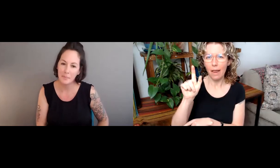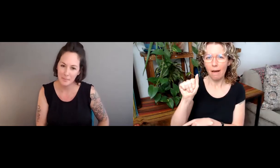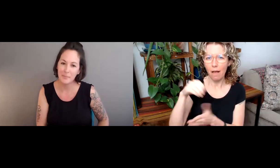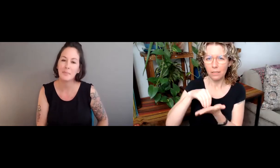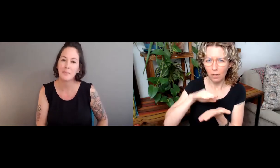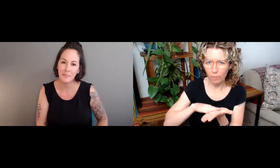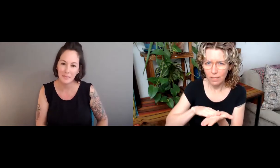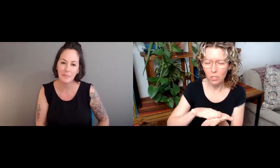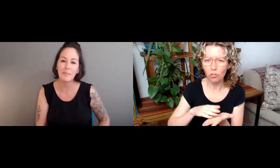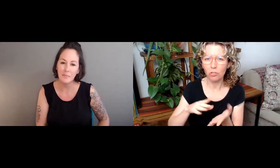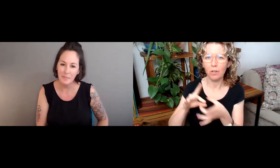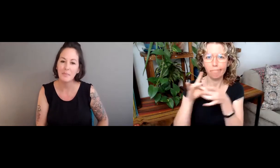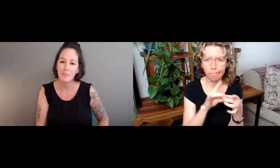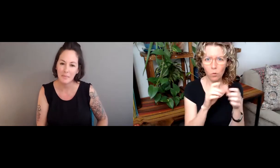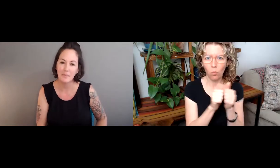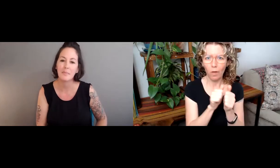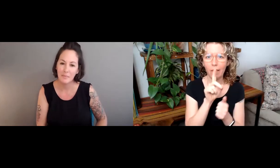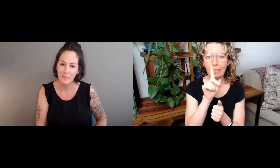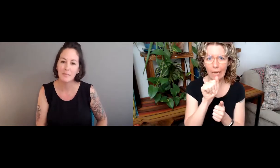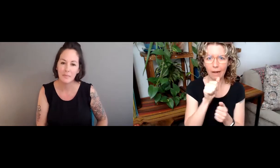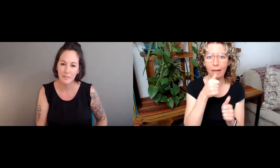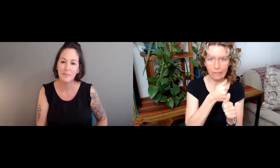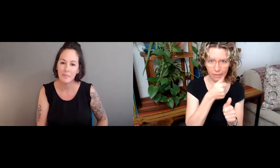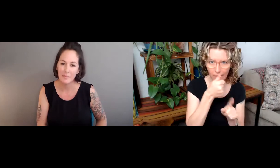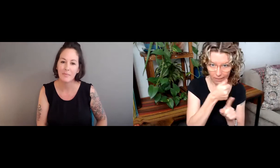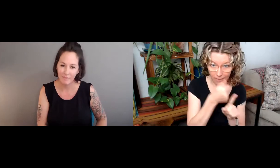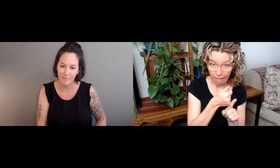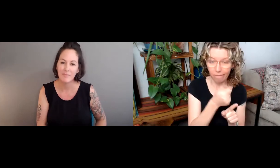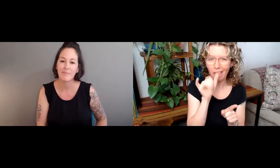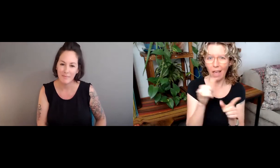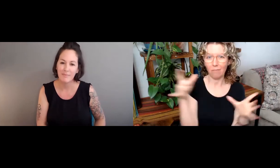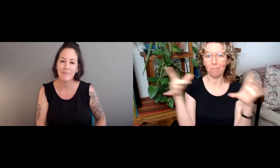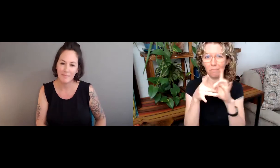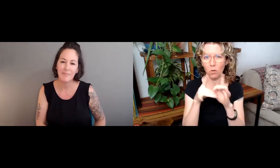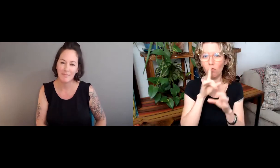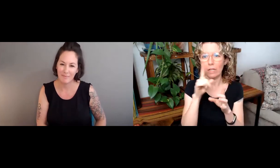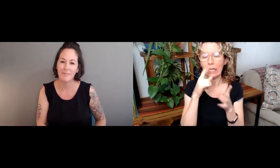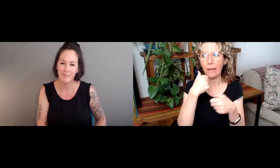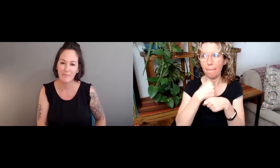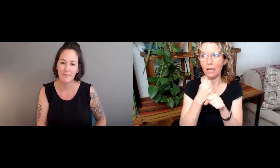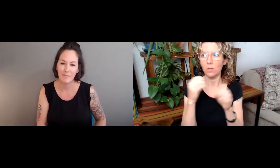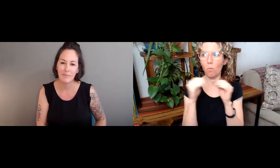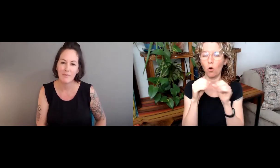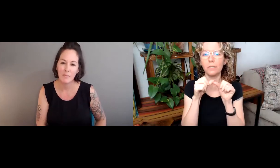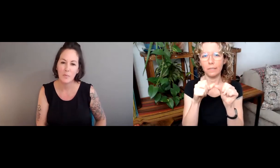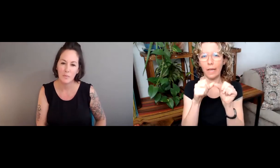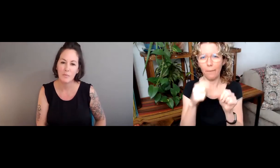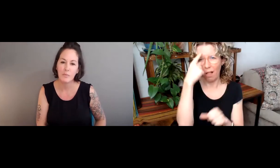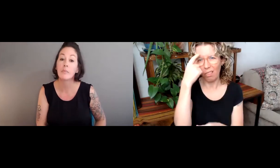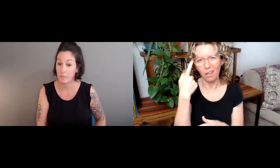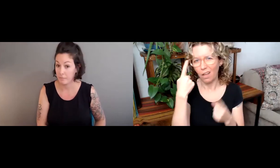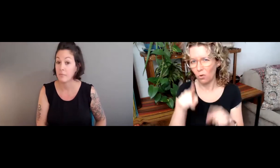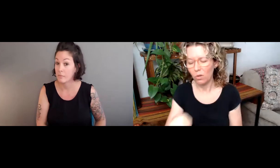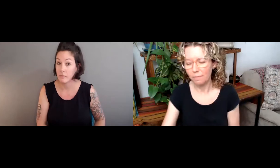as an insider. Having that meta documentation with the data itself is a crucial element